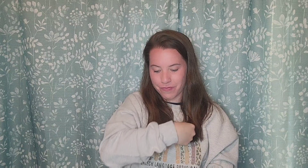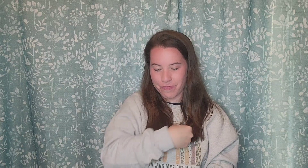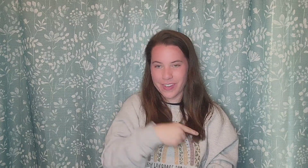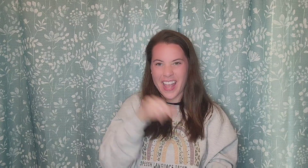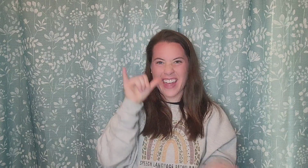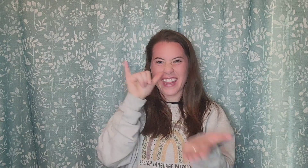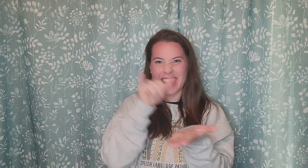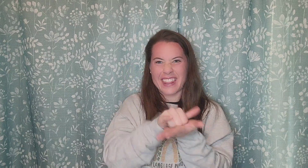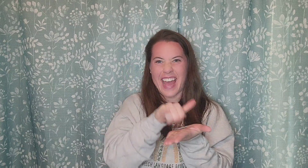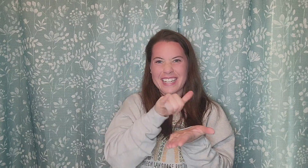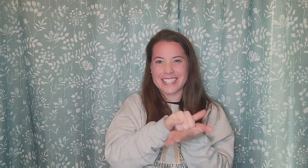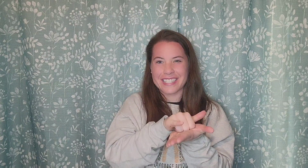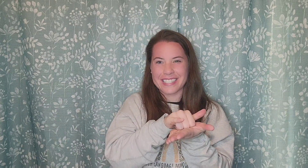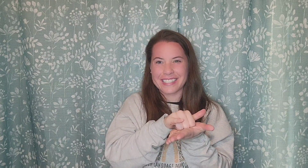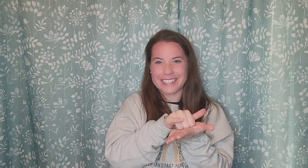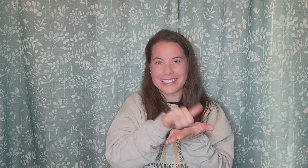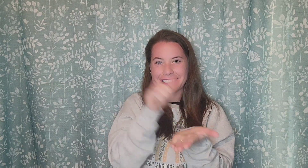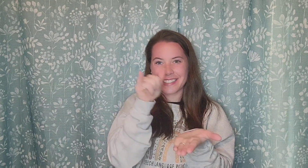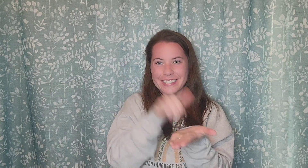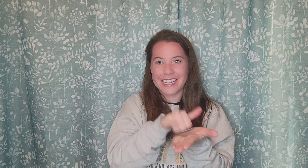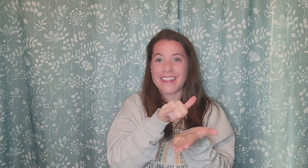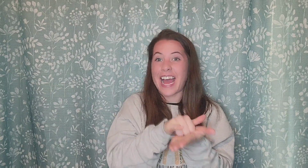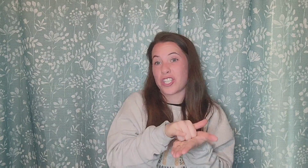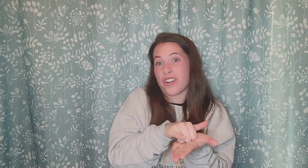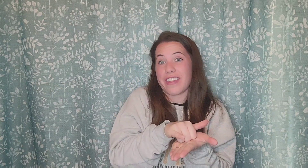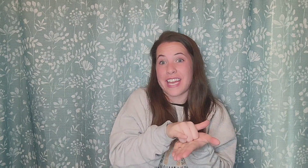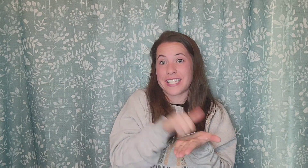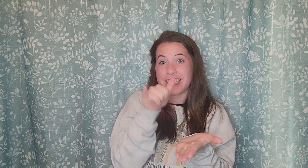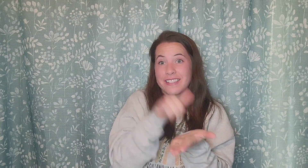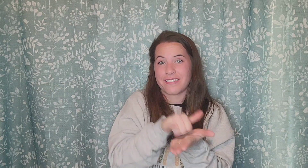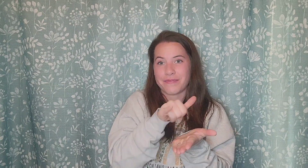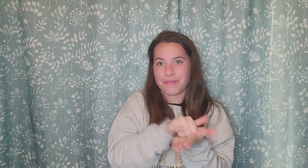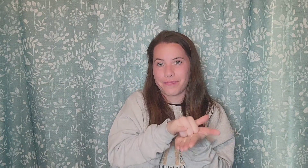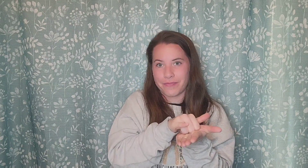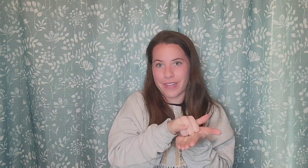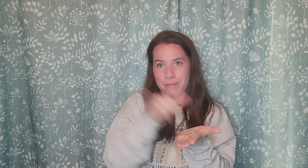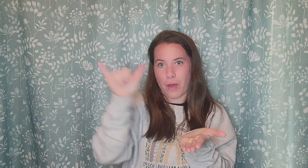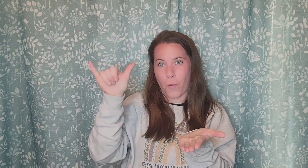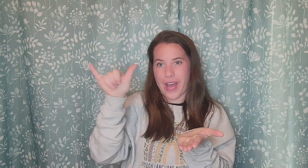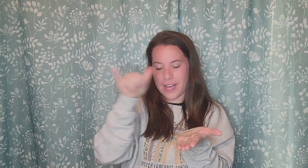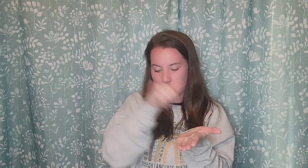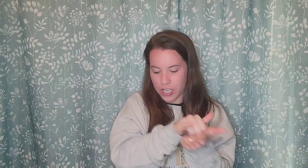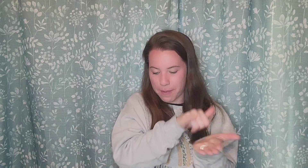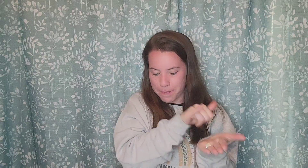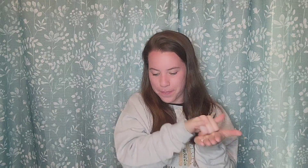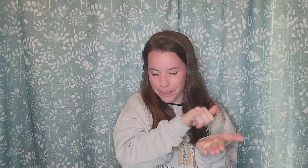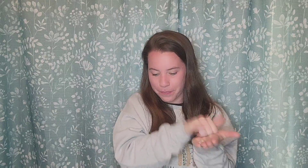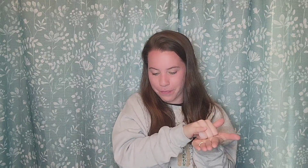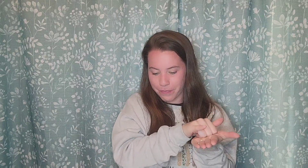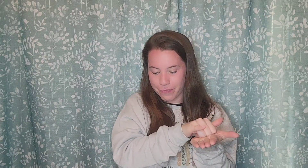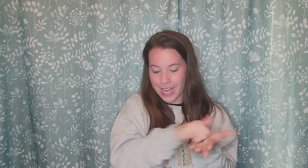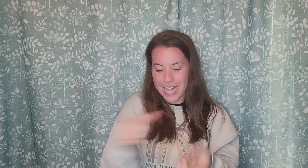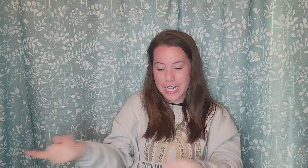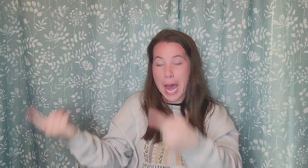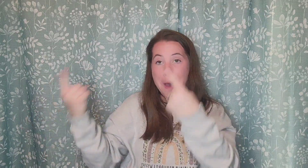that that that that or this that y handshake come